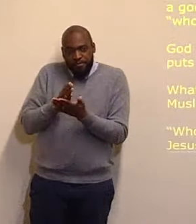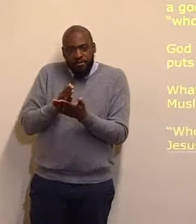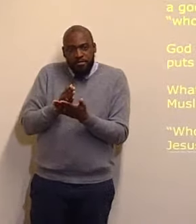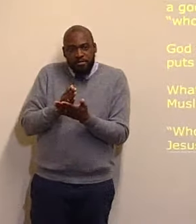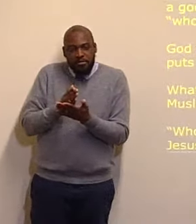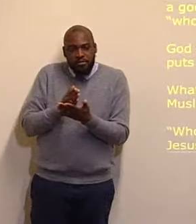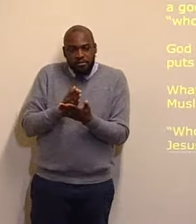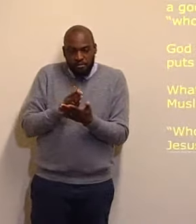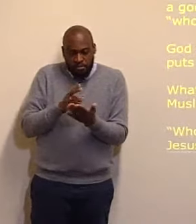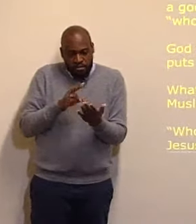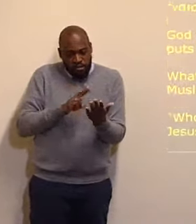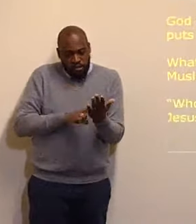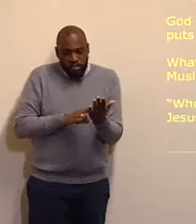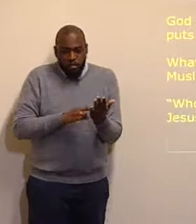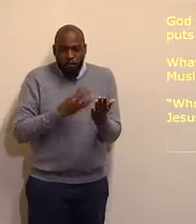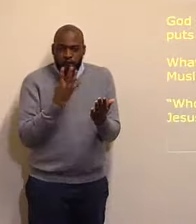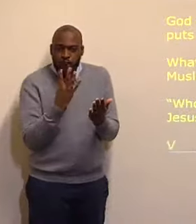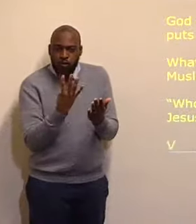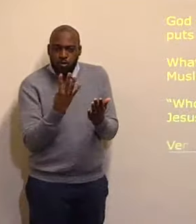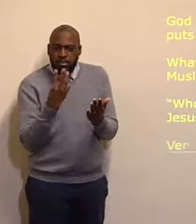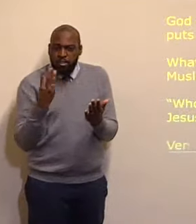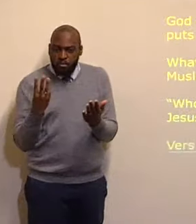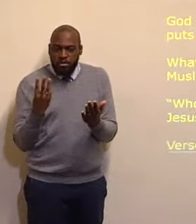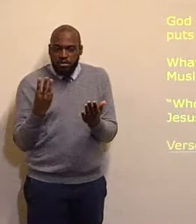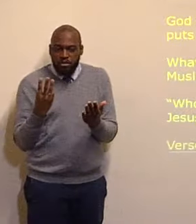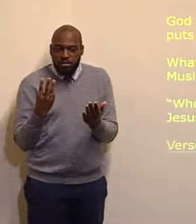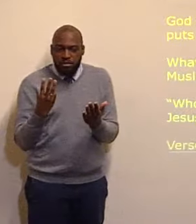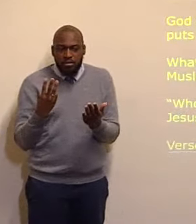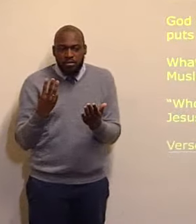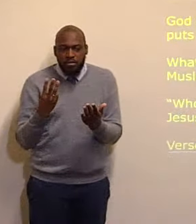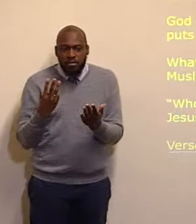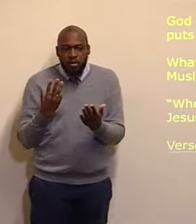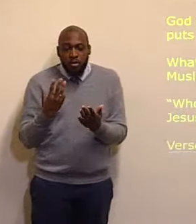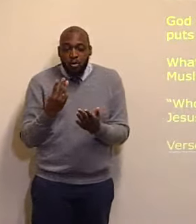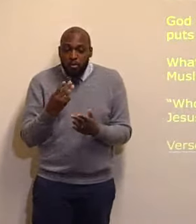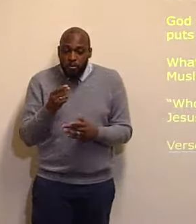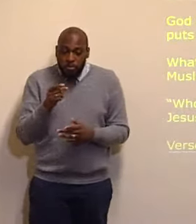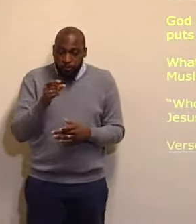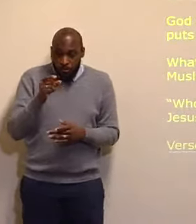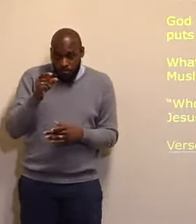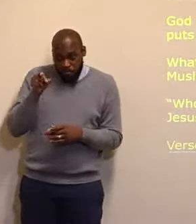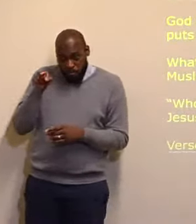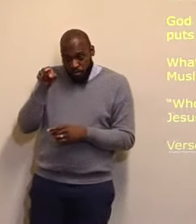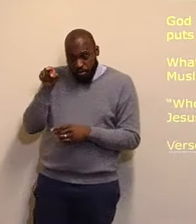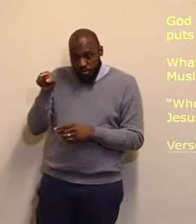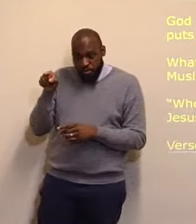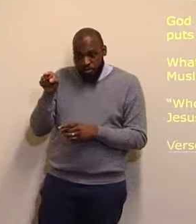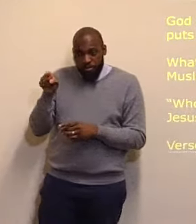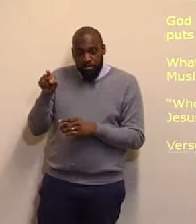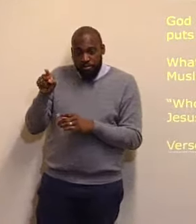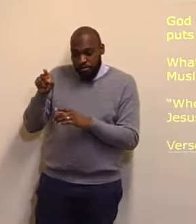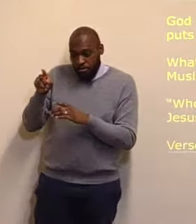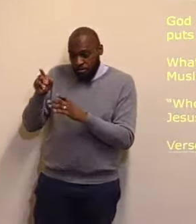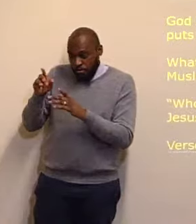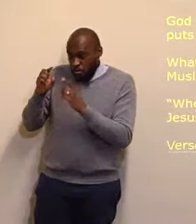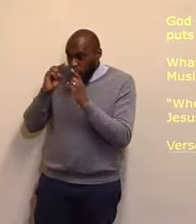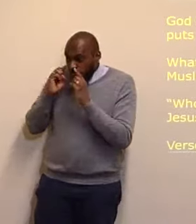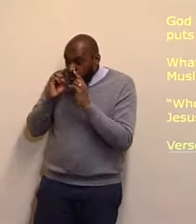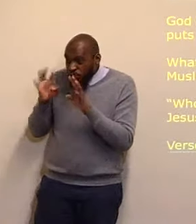verse, verse 43, it is, it says, to him, give all the prophets witness, that through his name, whosoever,